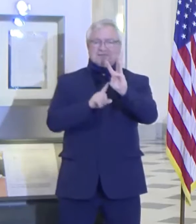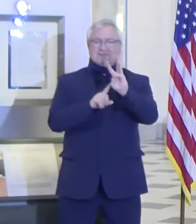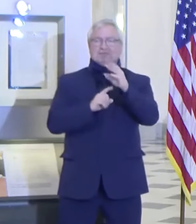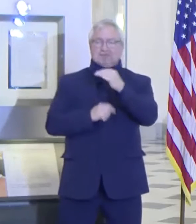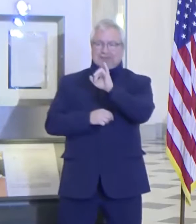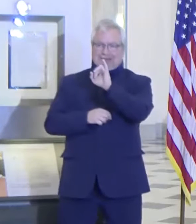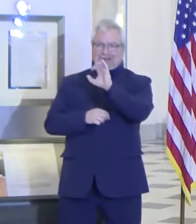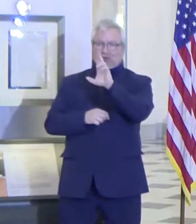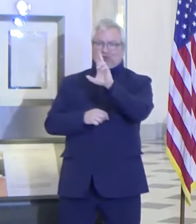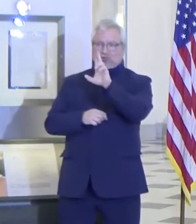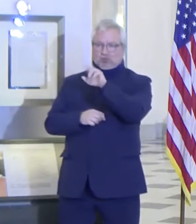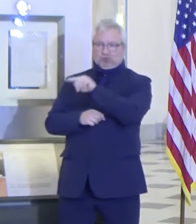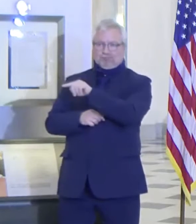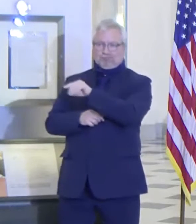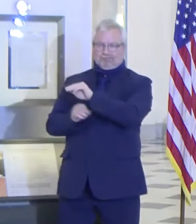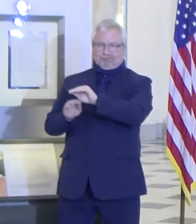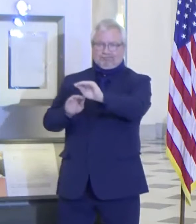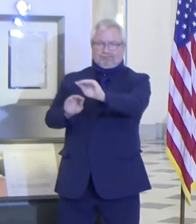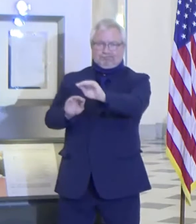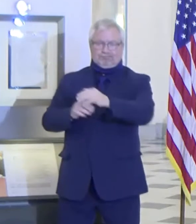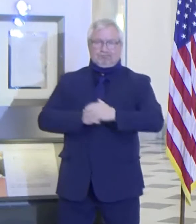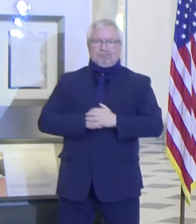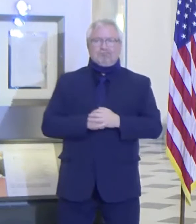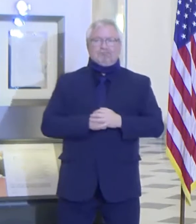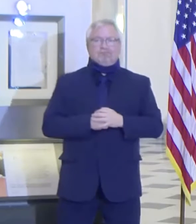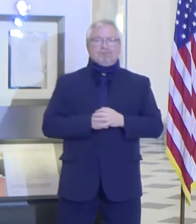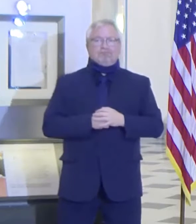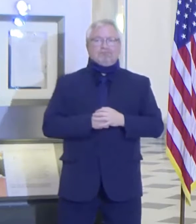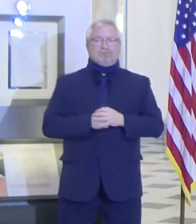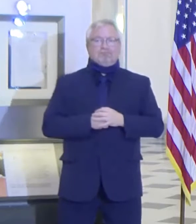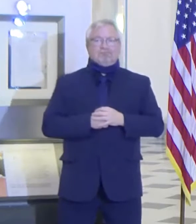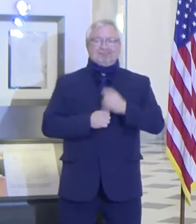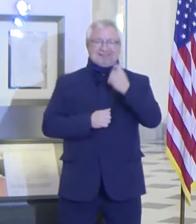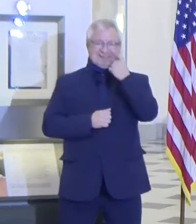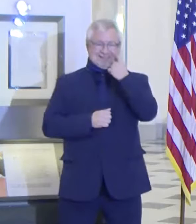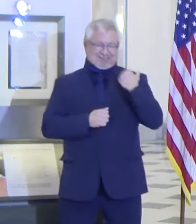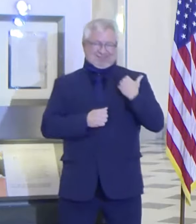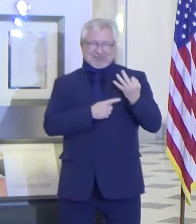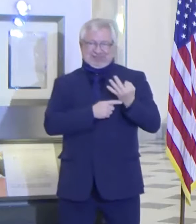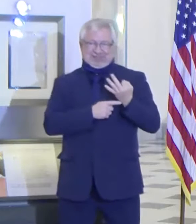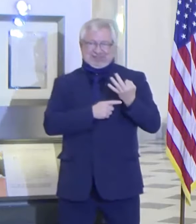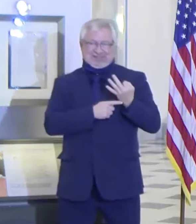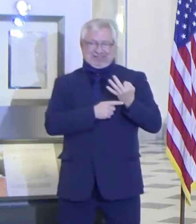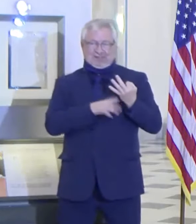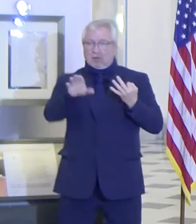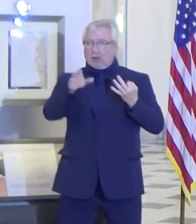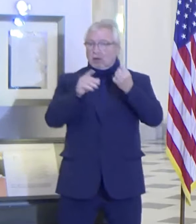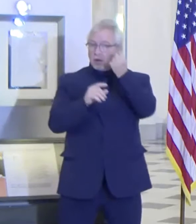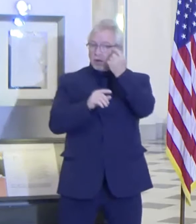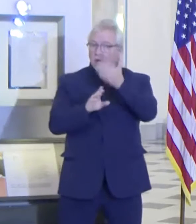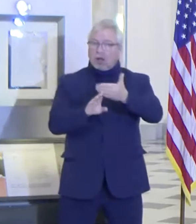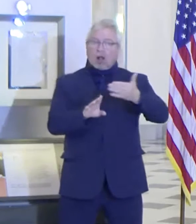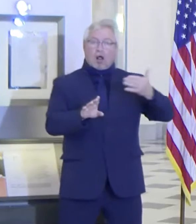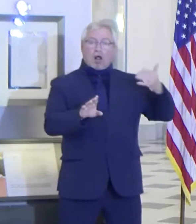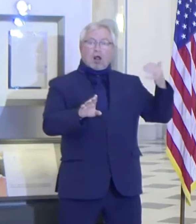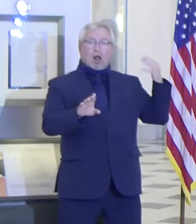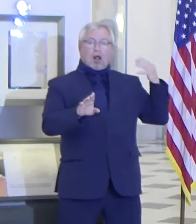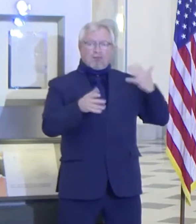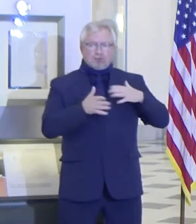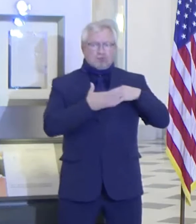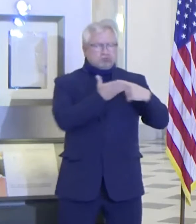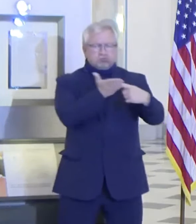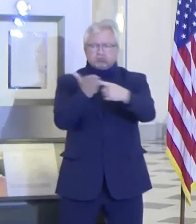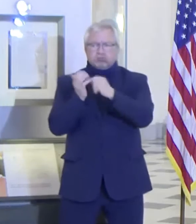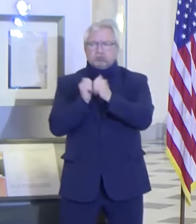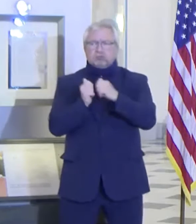On Friday, after weeks of consulting with leading scientists and public health experts, we